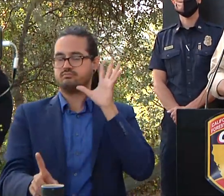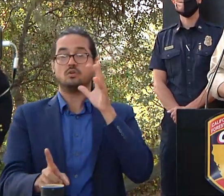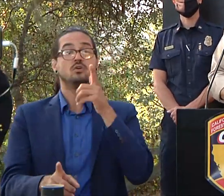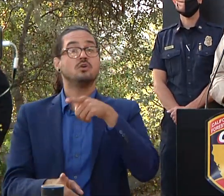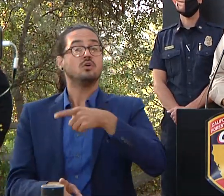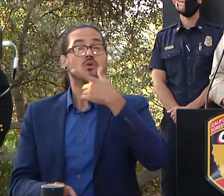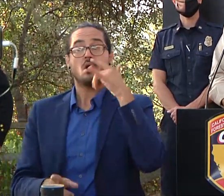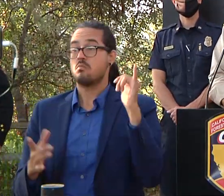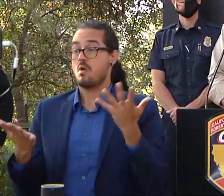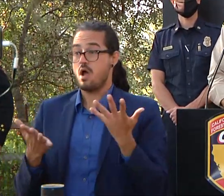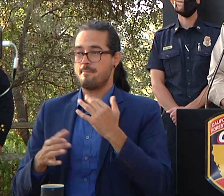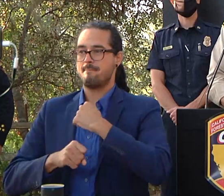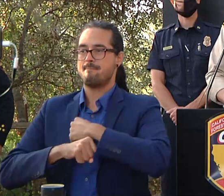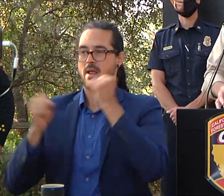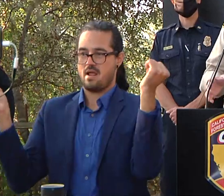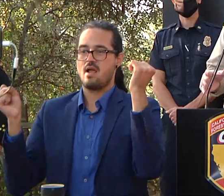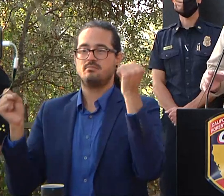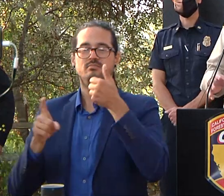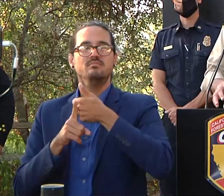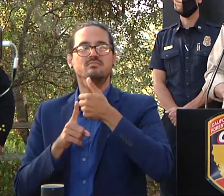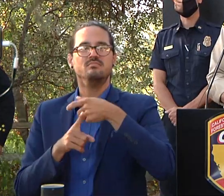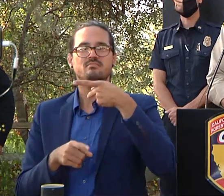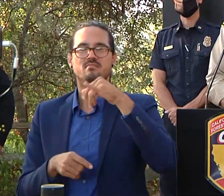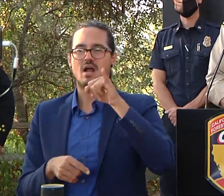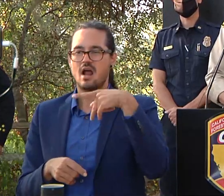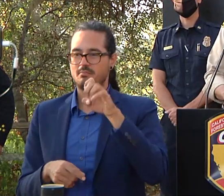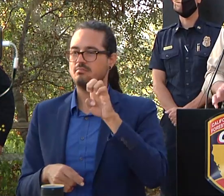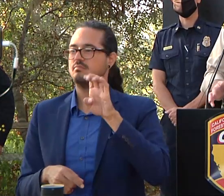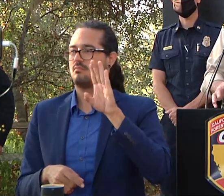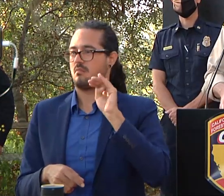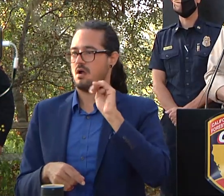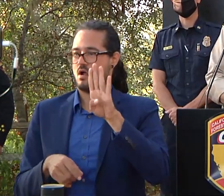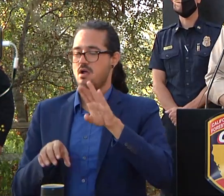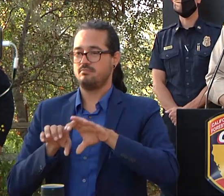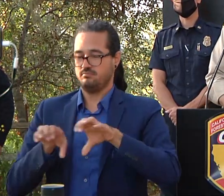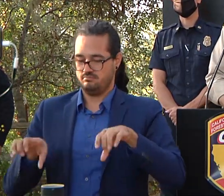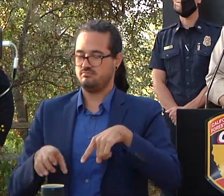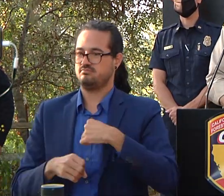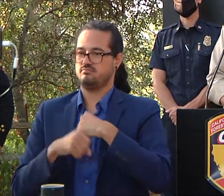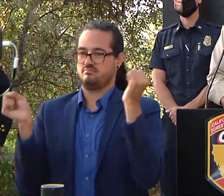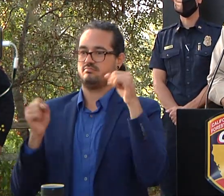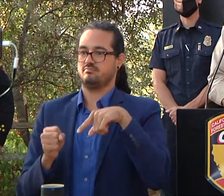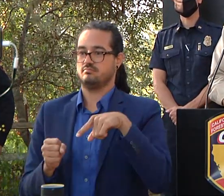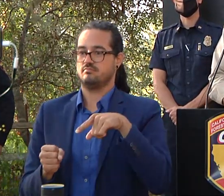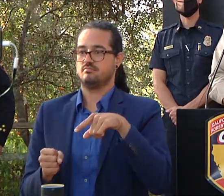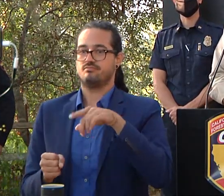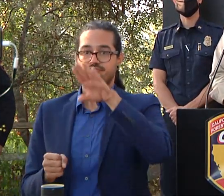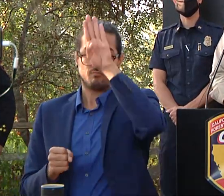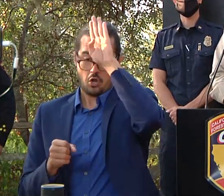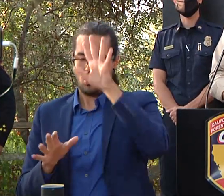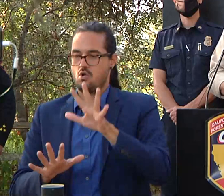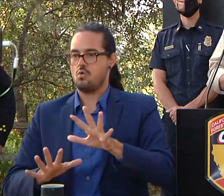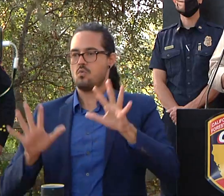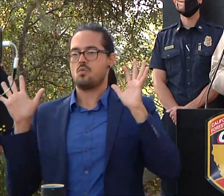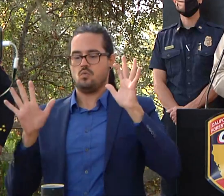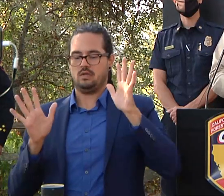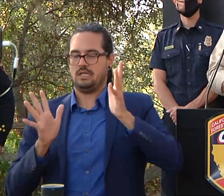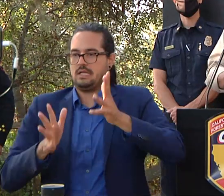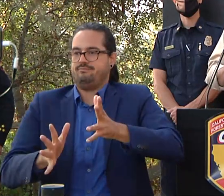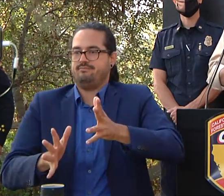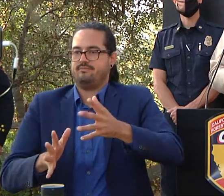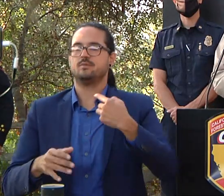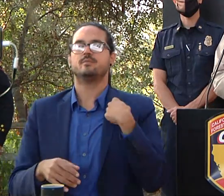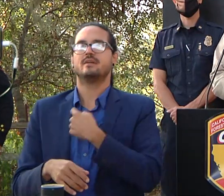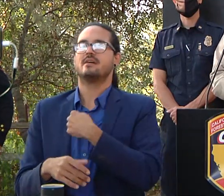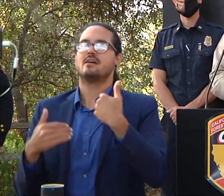explosive type materials uh and obviously concerning concerning concerning the people that live in that area and so we uh we dispatched our bomb